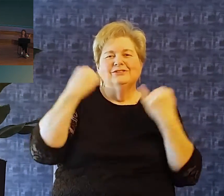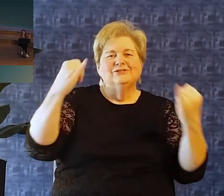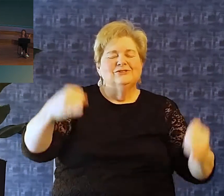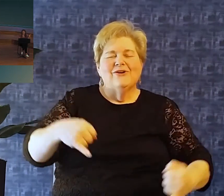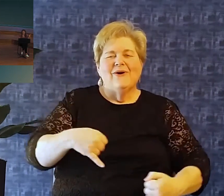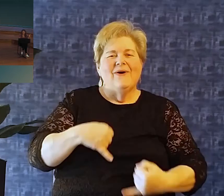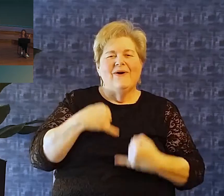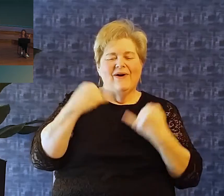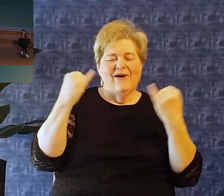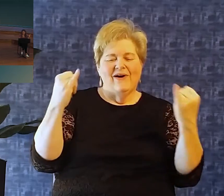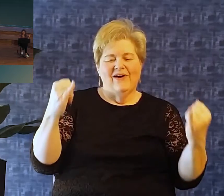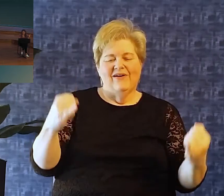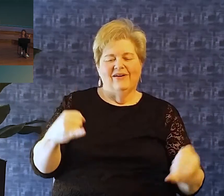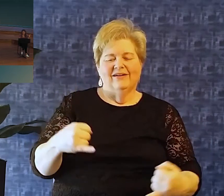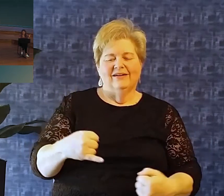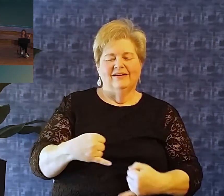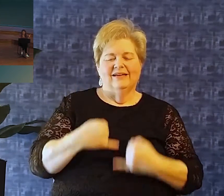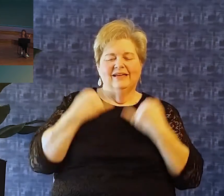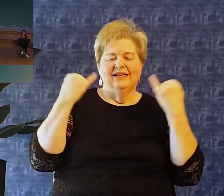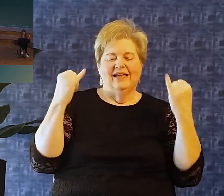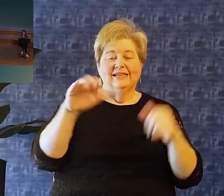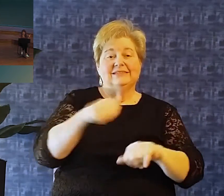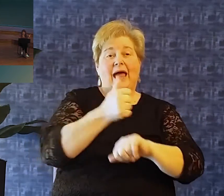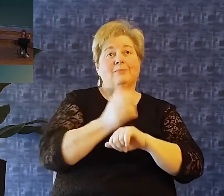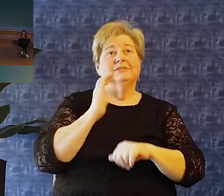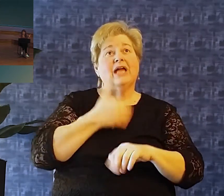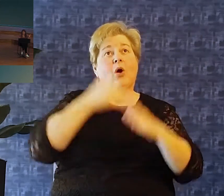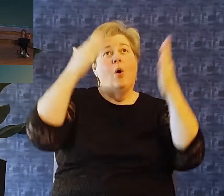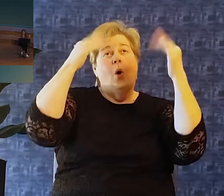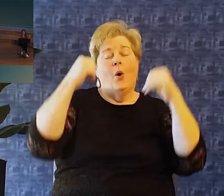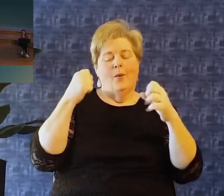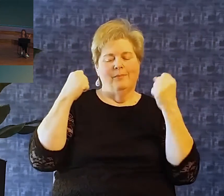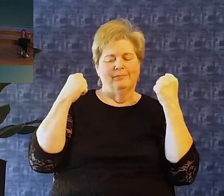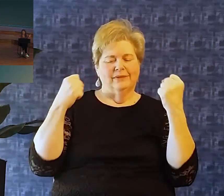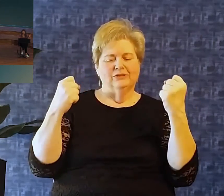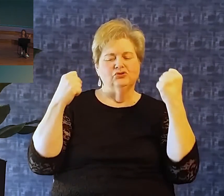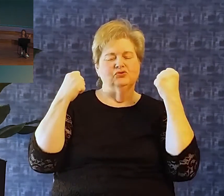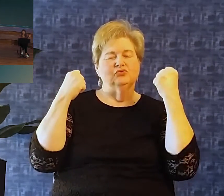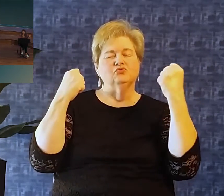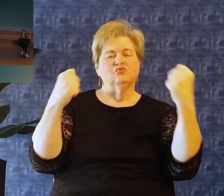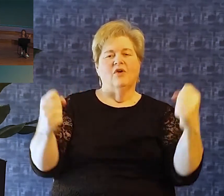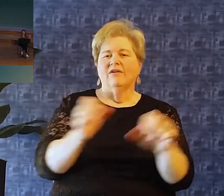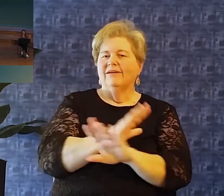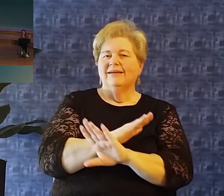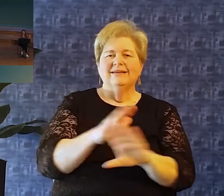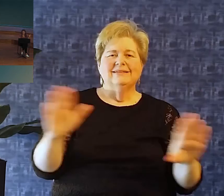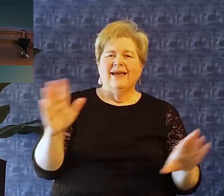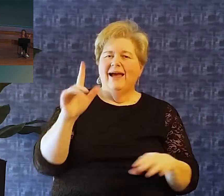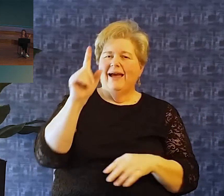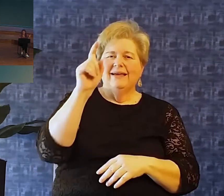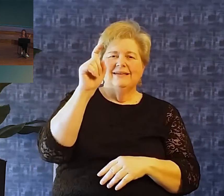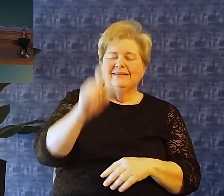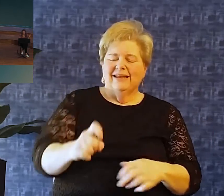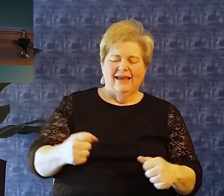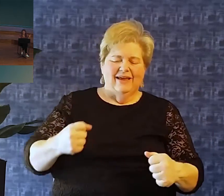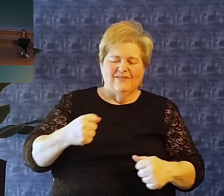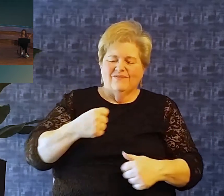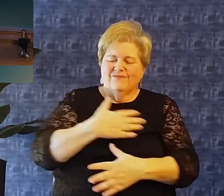of our God There our hope is secure, do not